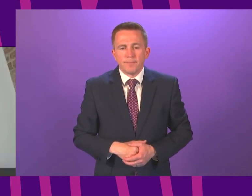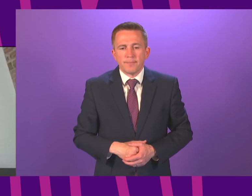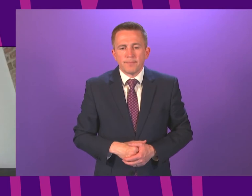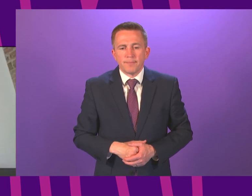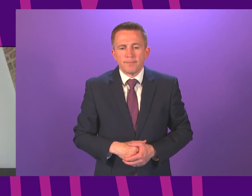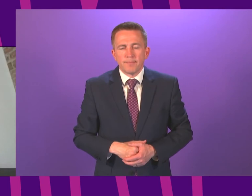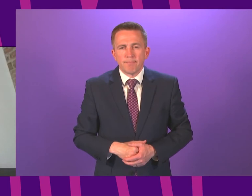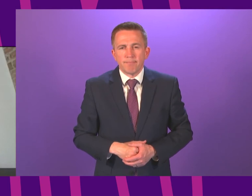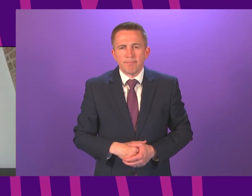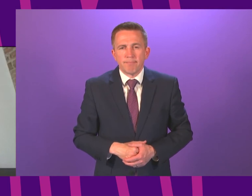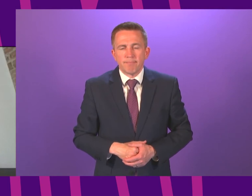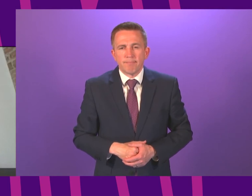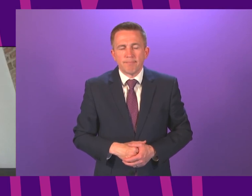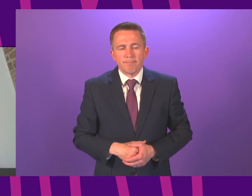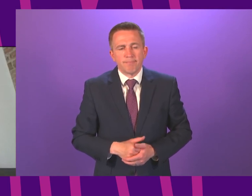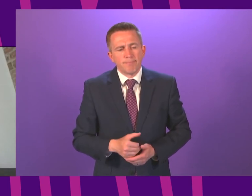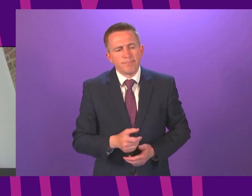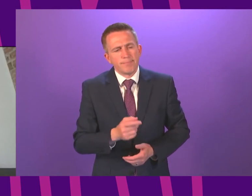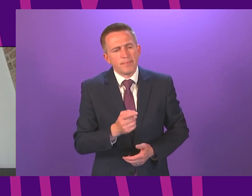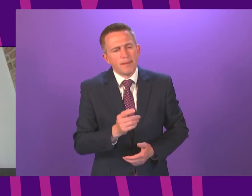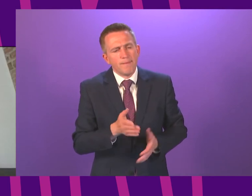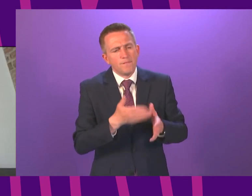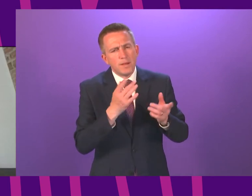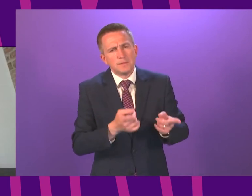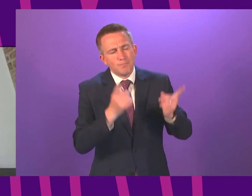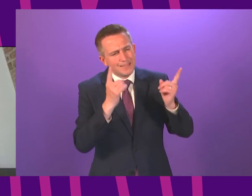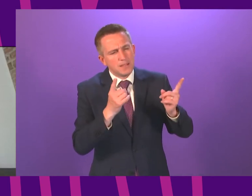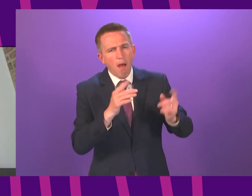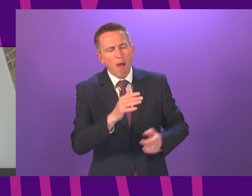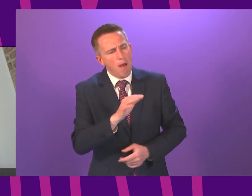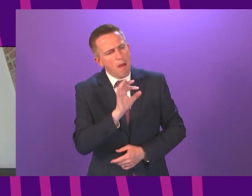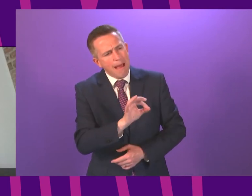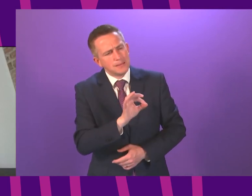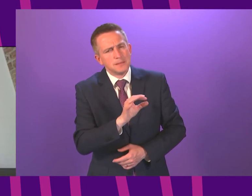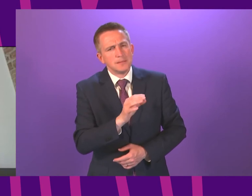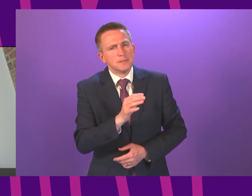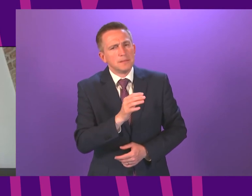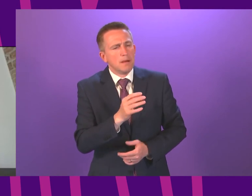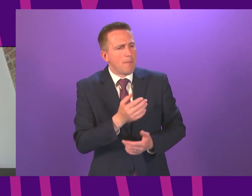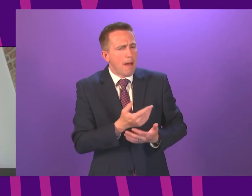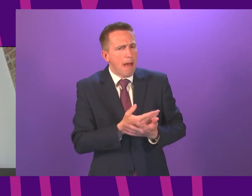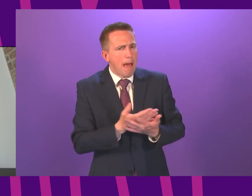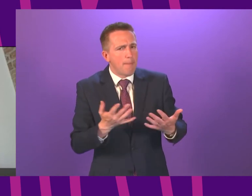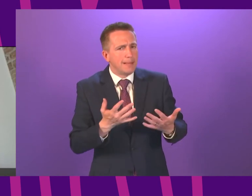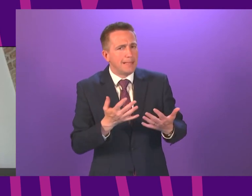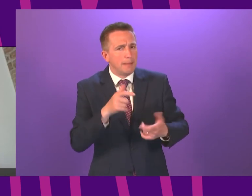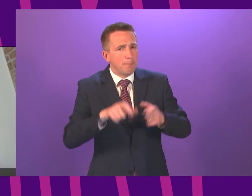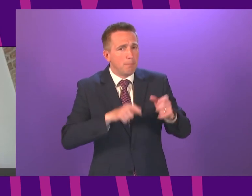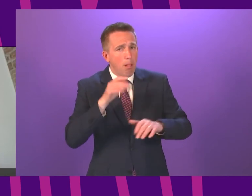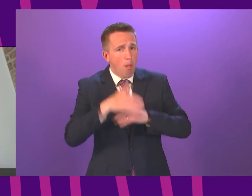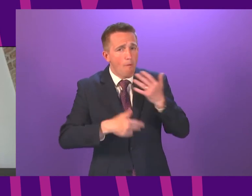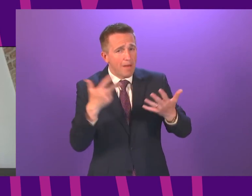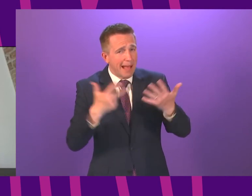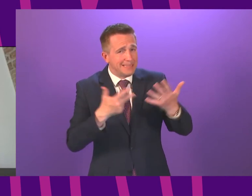Thank you Can I ask the First Minister for an update on the take-up of vaccine registrations for the over